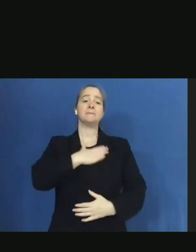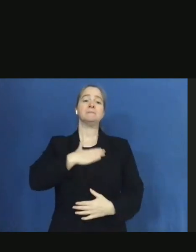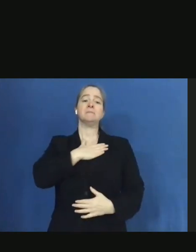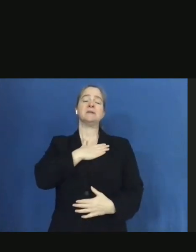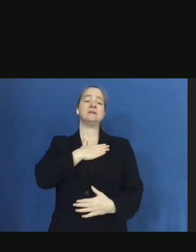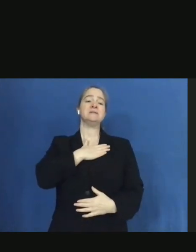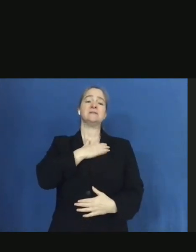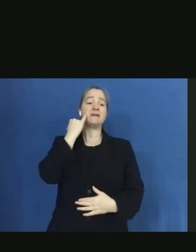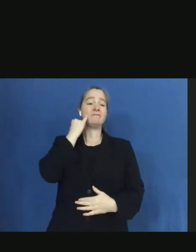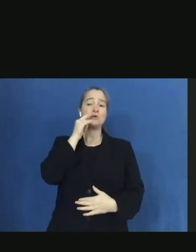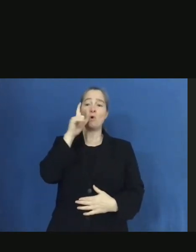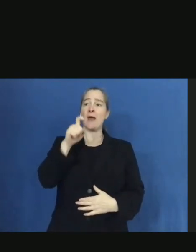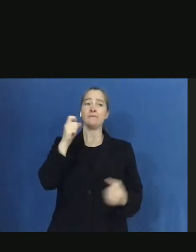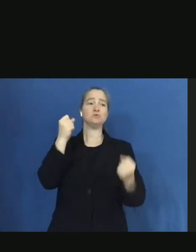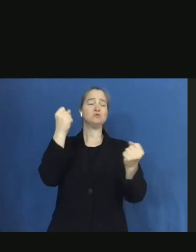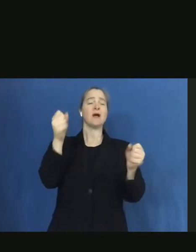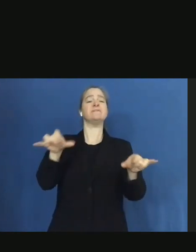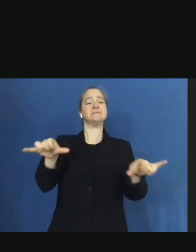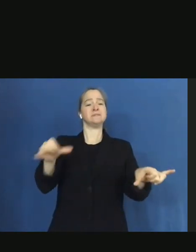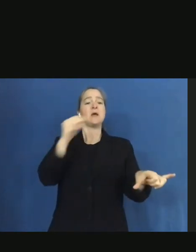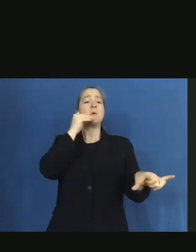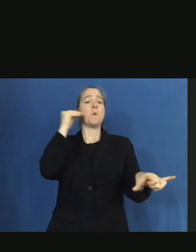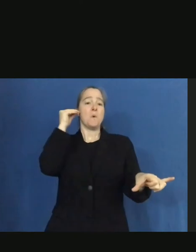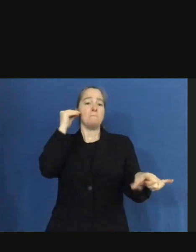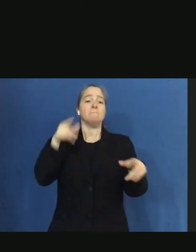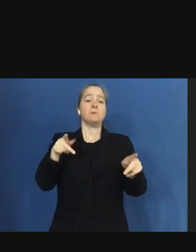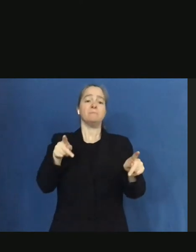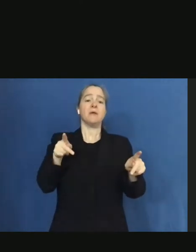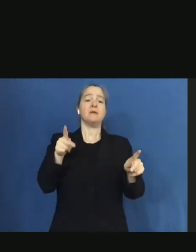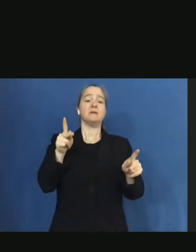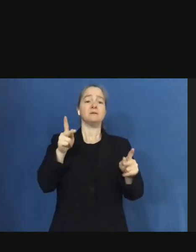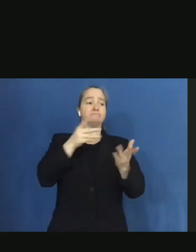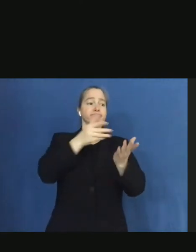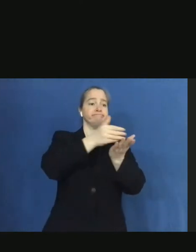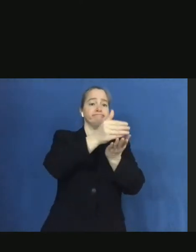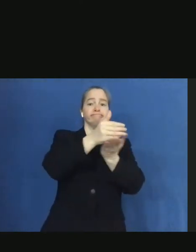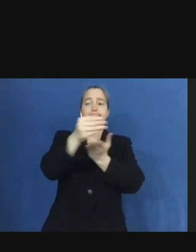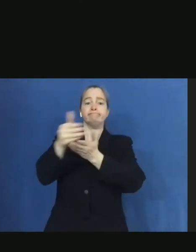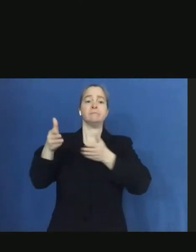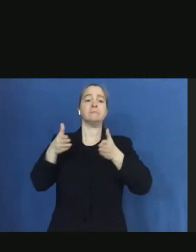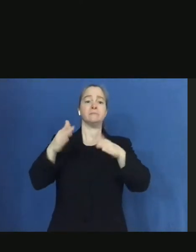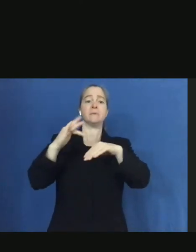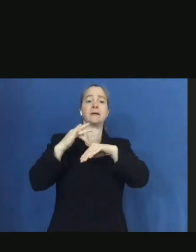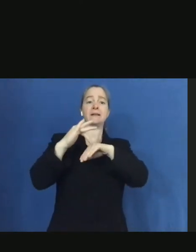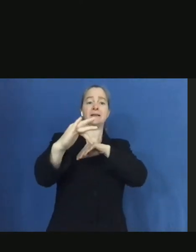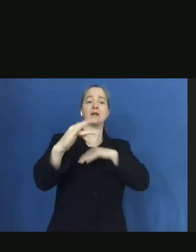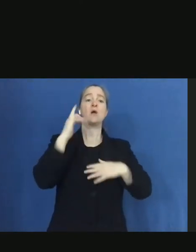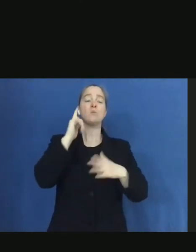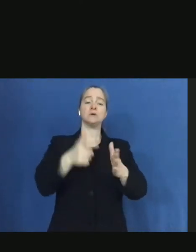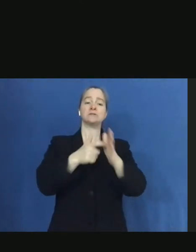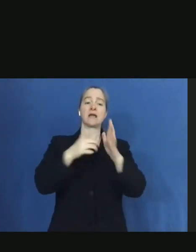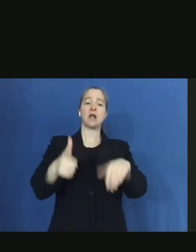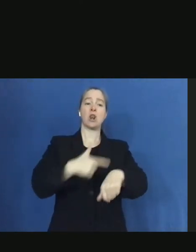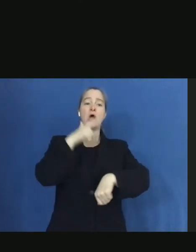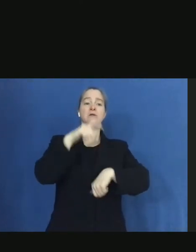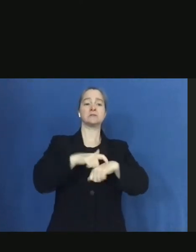traffic so our crews can get the roads clear. Because it will take time to clear all lanes and the shoulders.